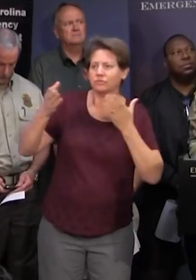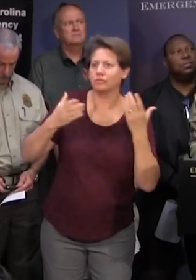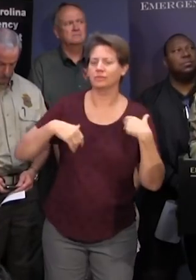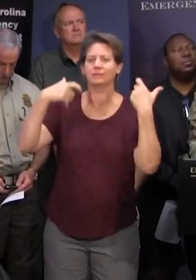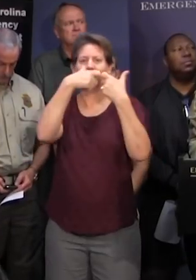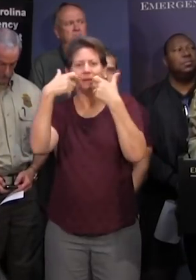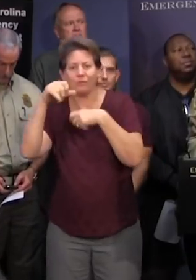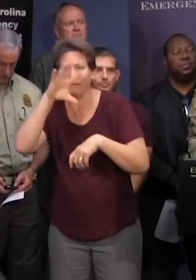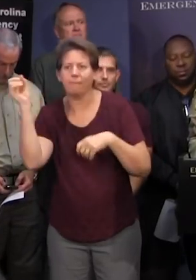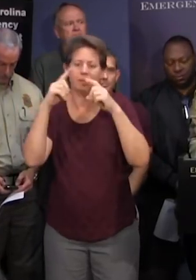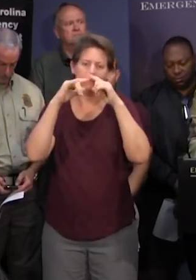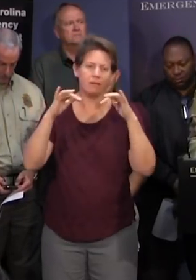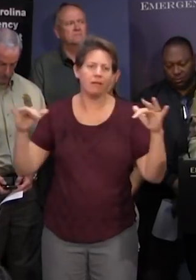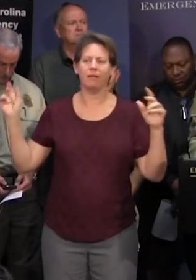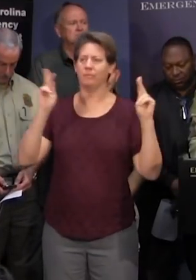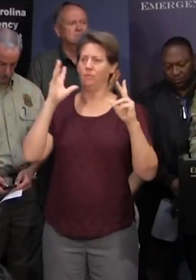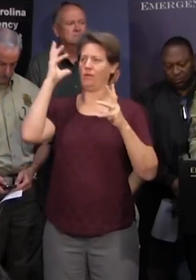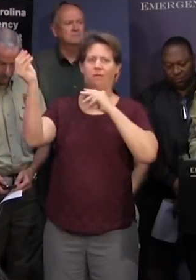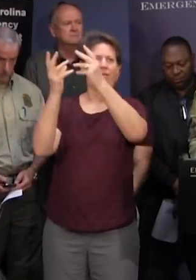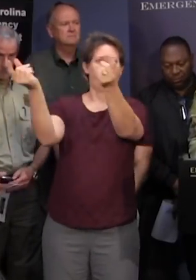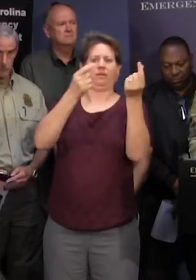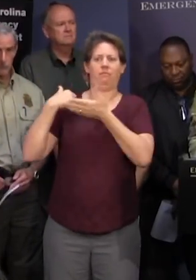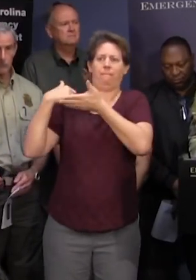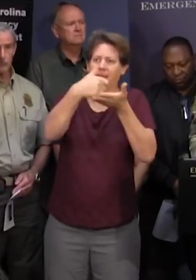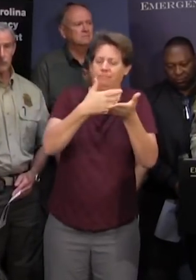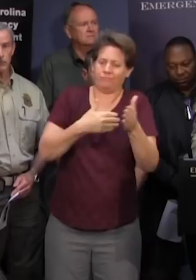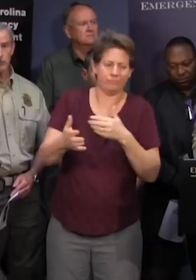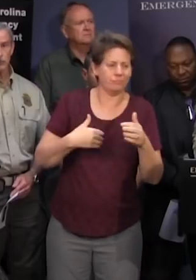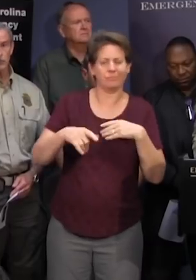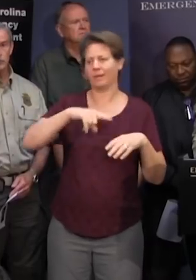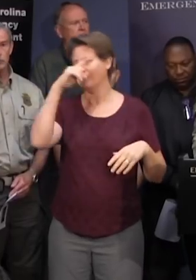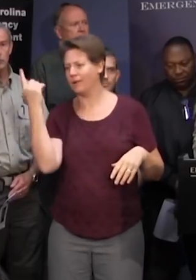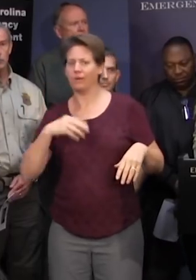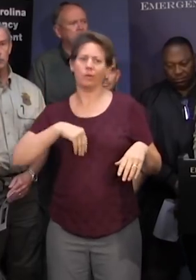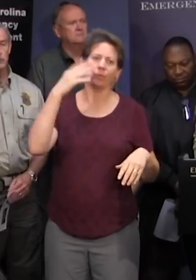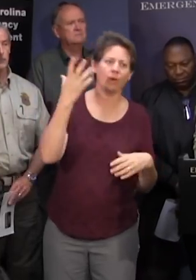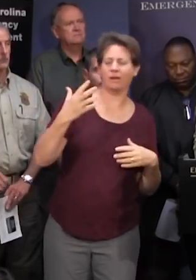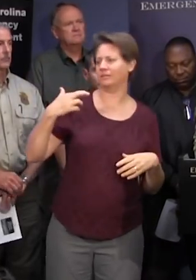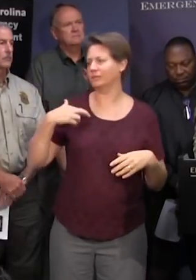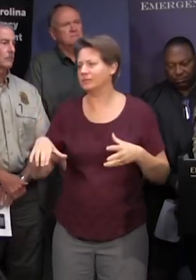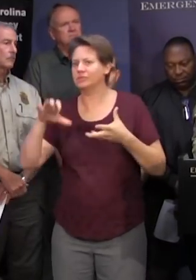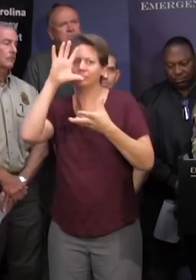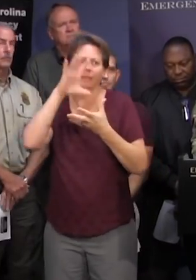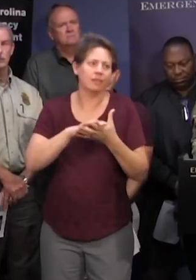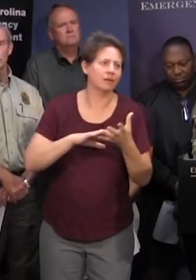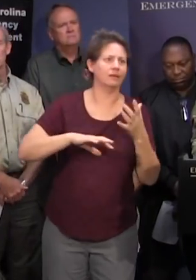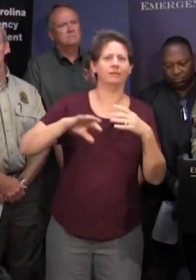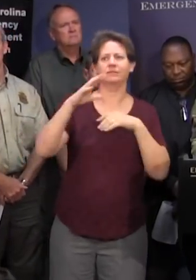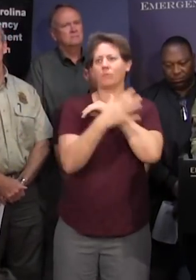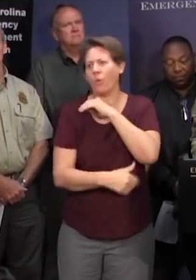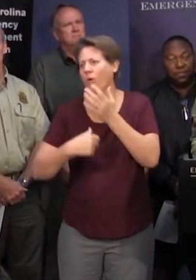everyone out there trying to serve one another regardless of race religion beliefs socioeconomic status